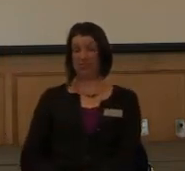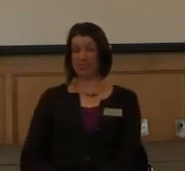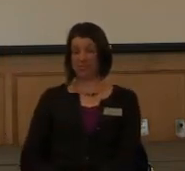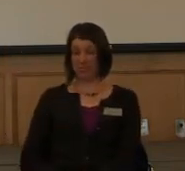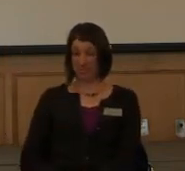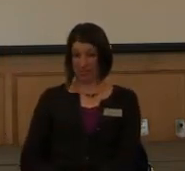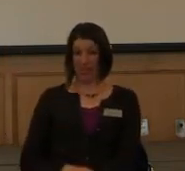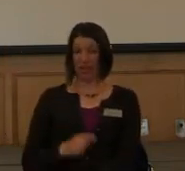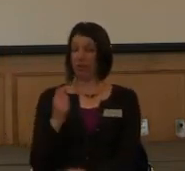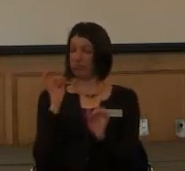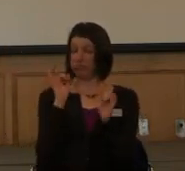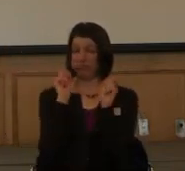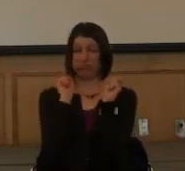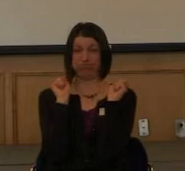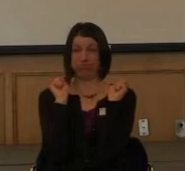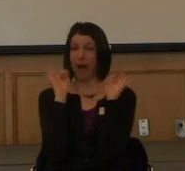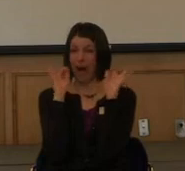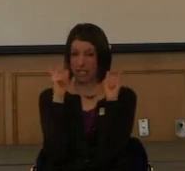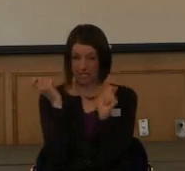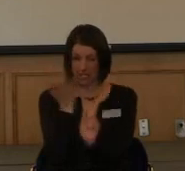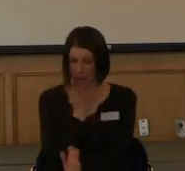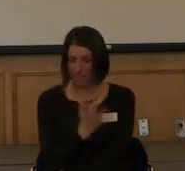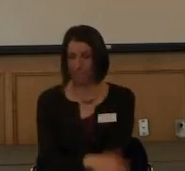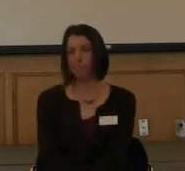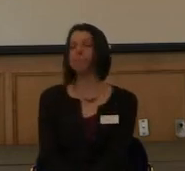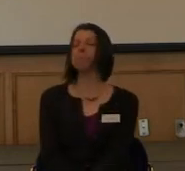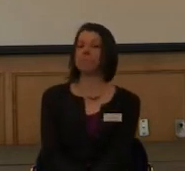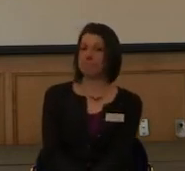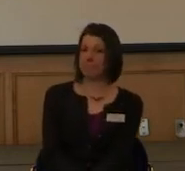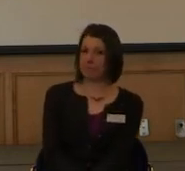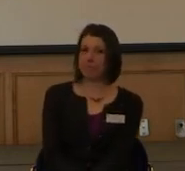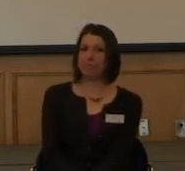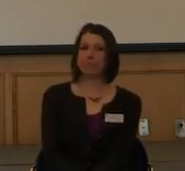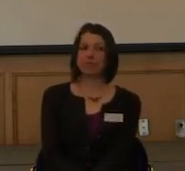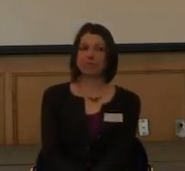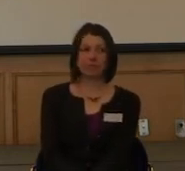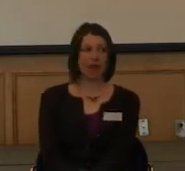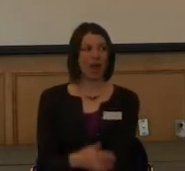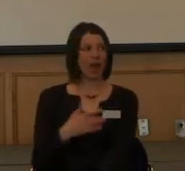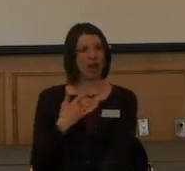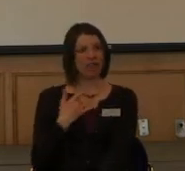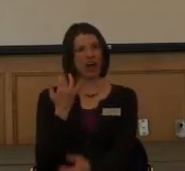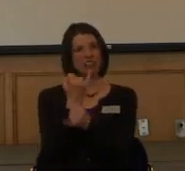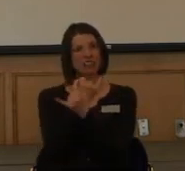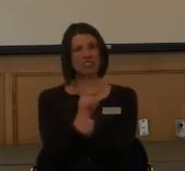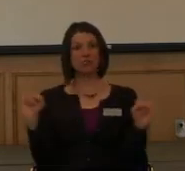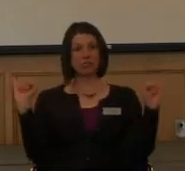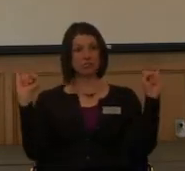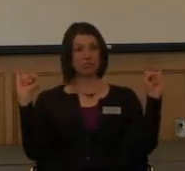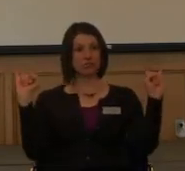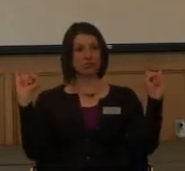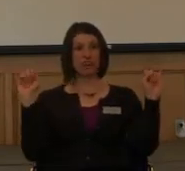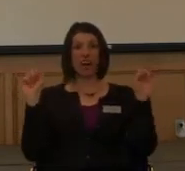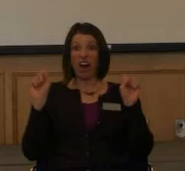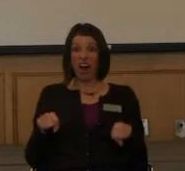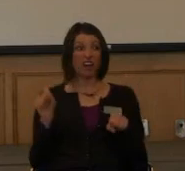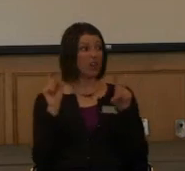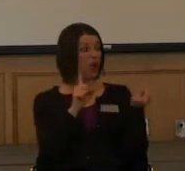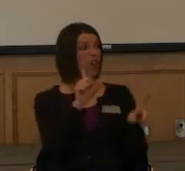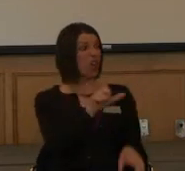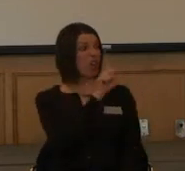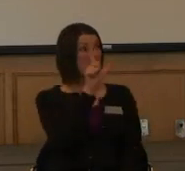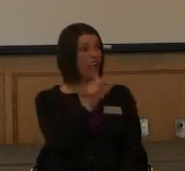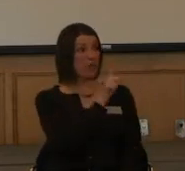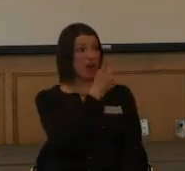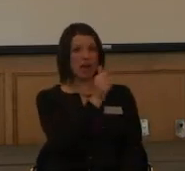awesome. As far as like me feeling independent, I can go to the library any